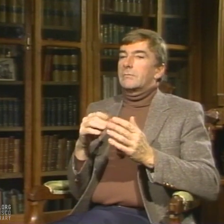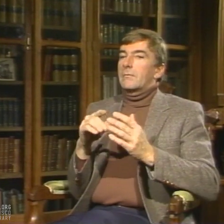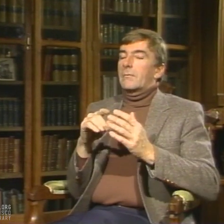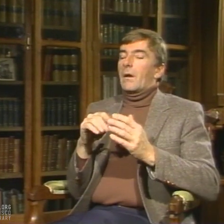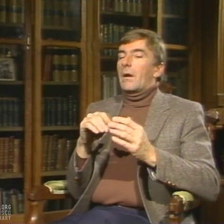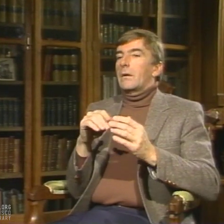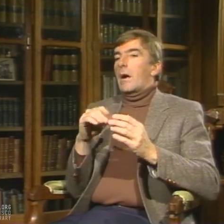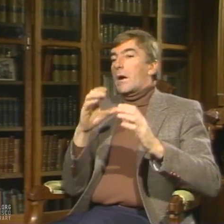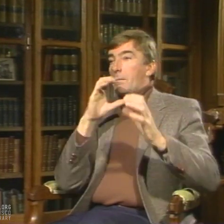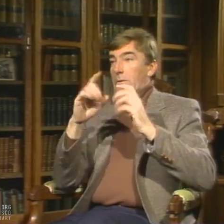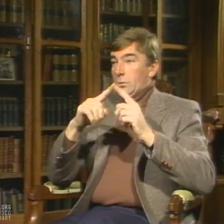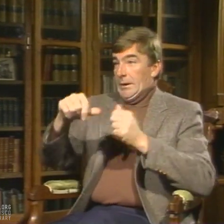students of Gallaudet College.